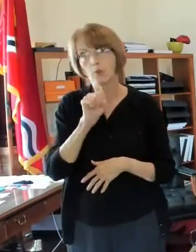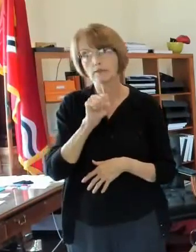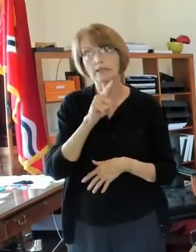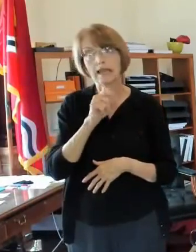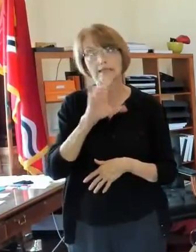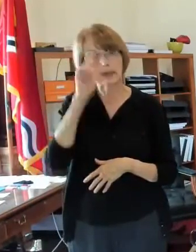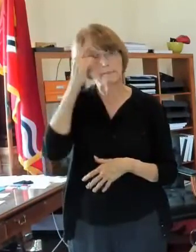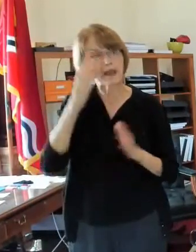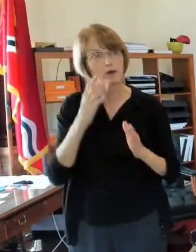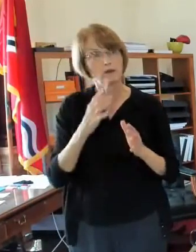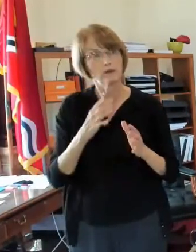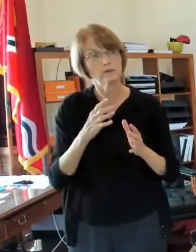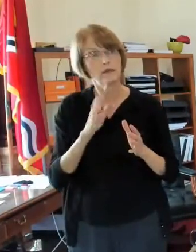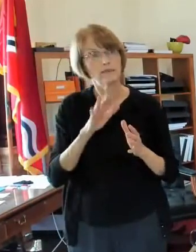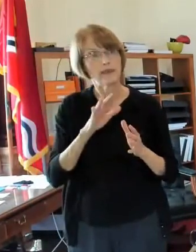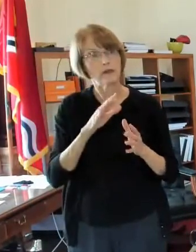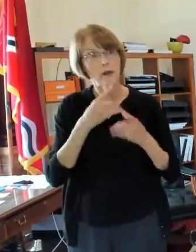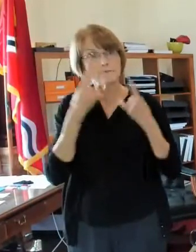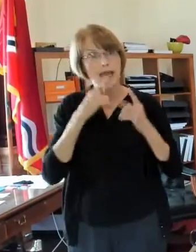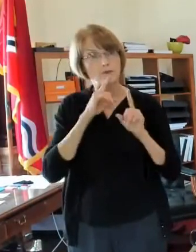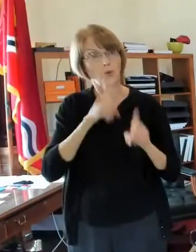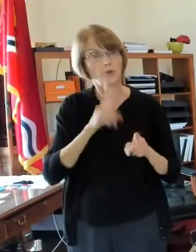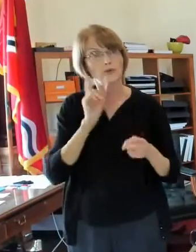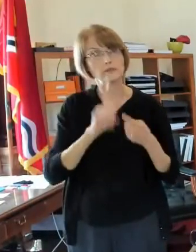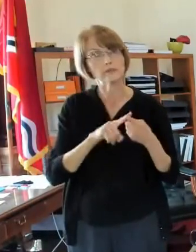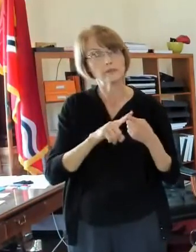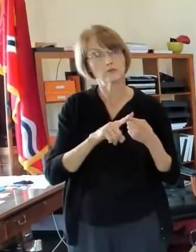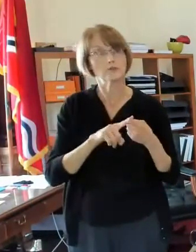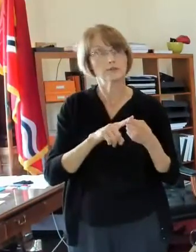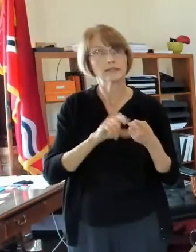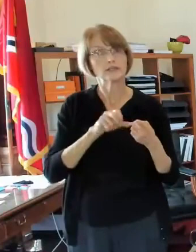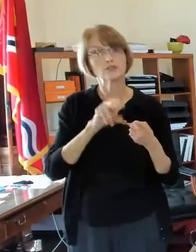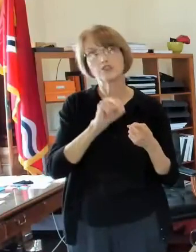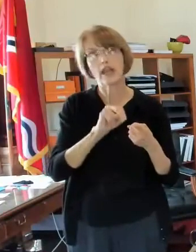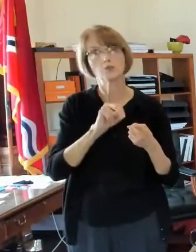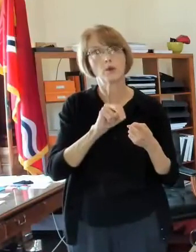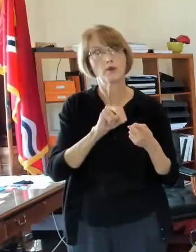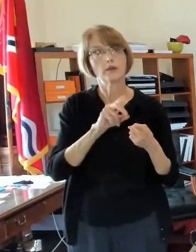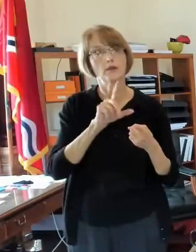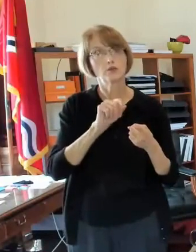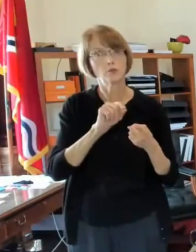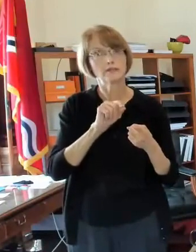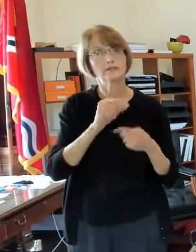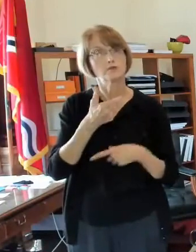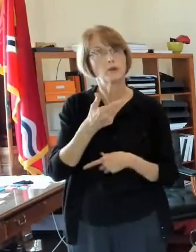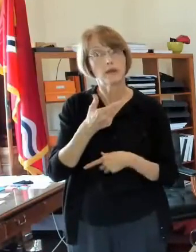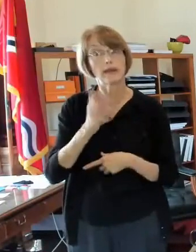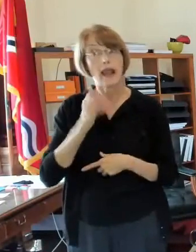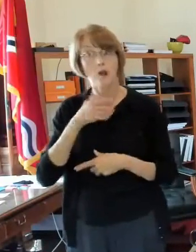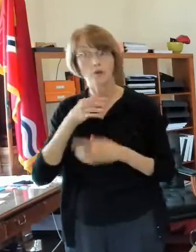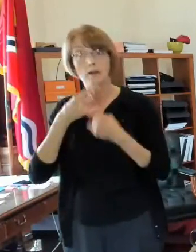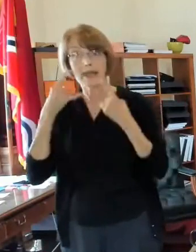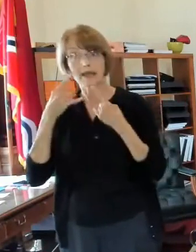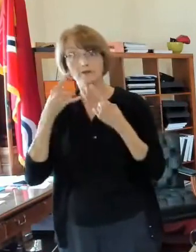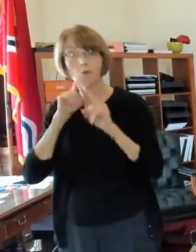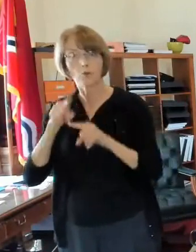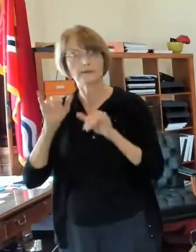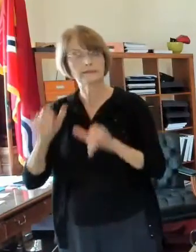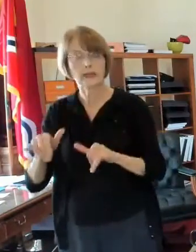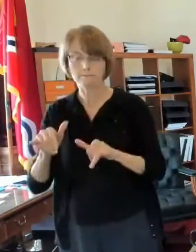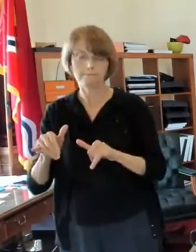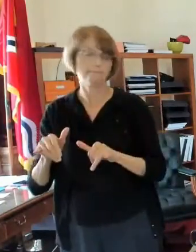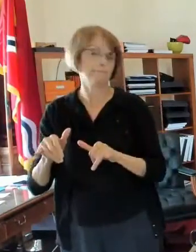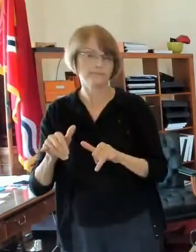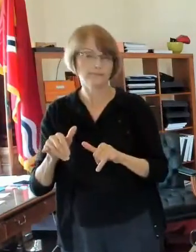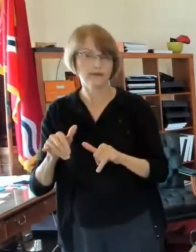january 16th or something like that 2021 it's very likely our mask order will be in place at least that long our mask